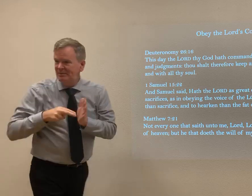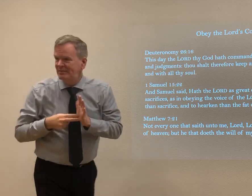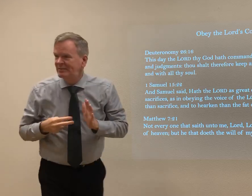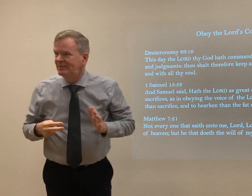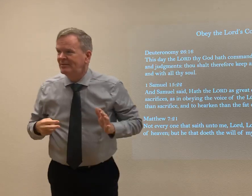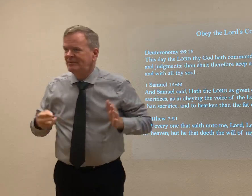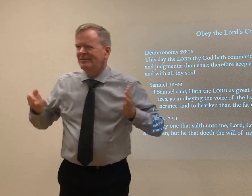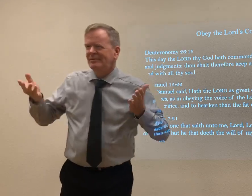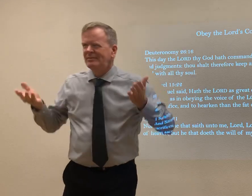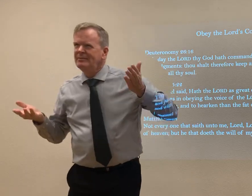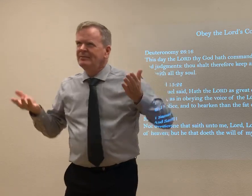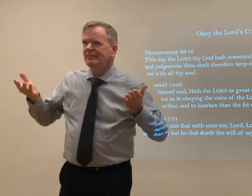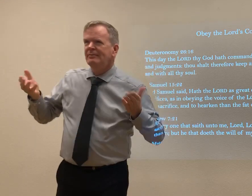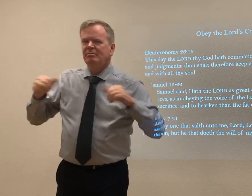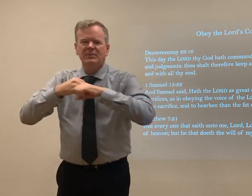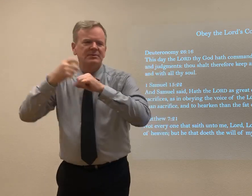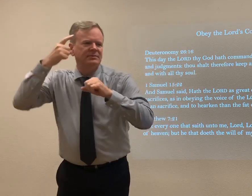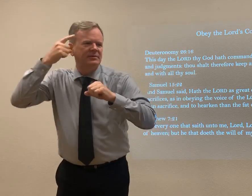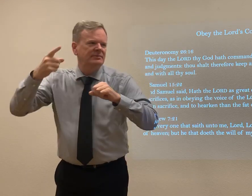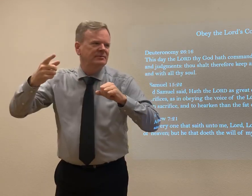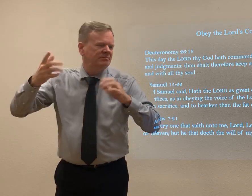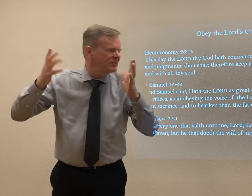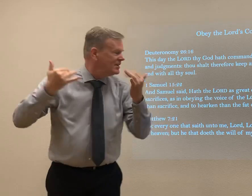but negative. There's a change, right? Does that make sense?